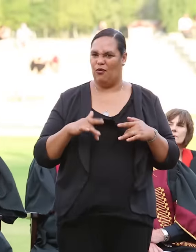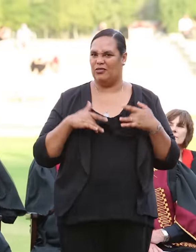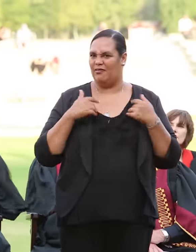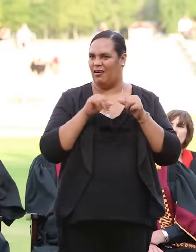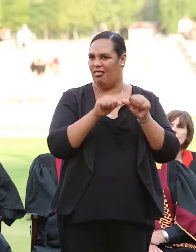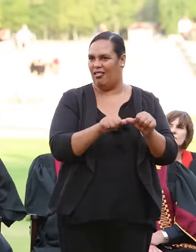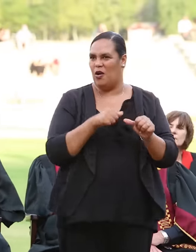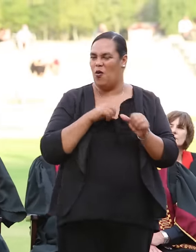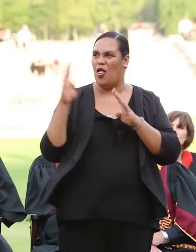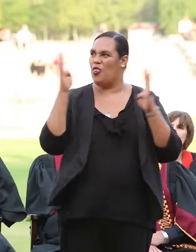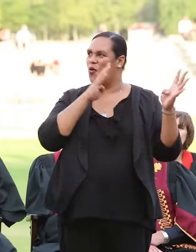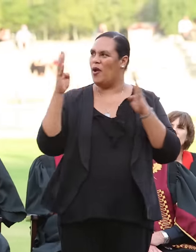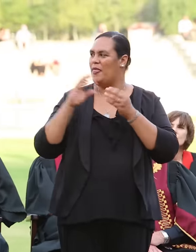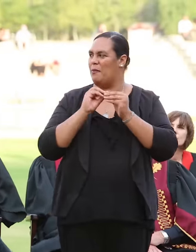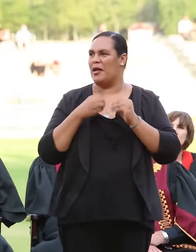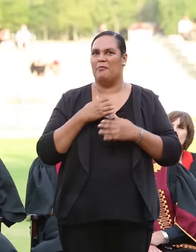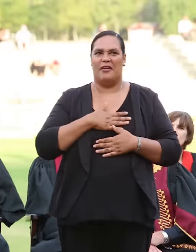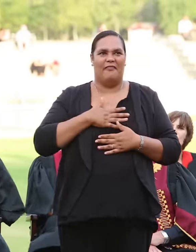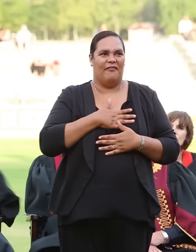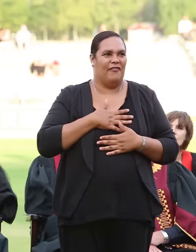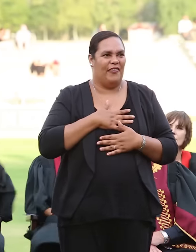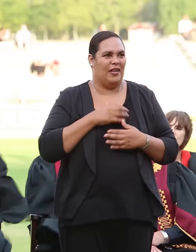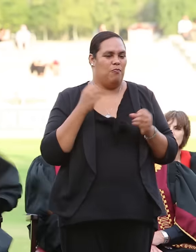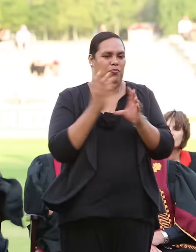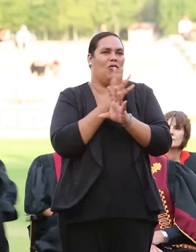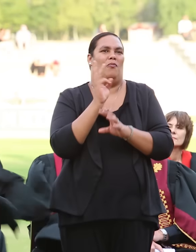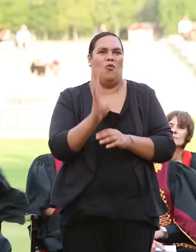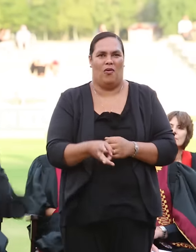when the weather left me feeling like I might spontaneously combust.